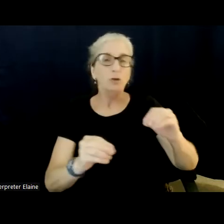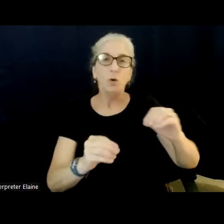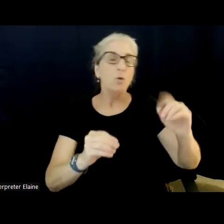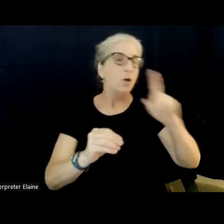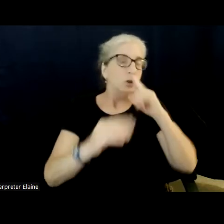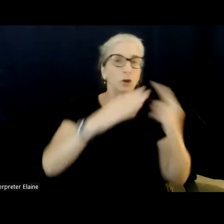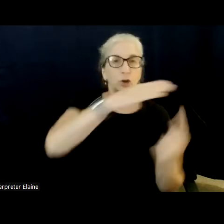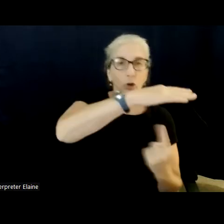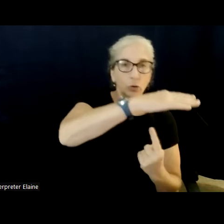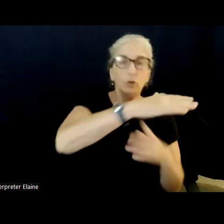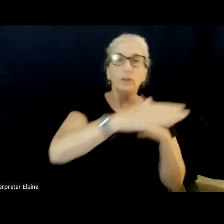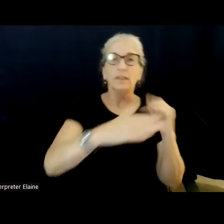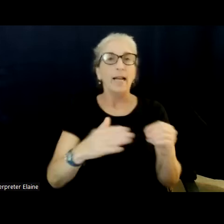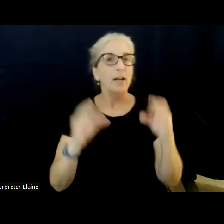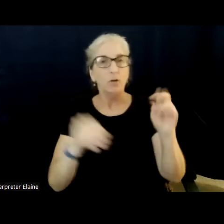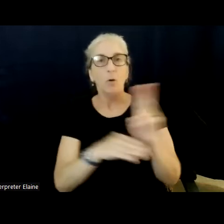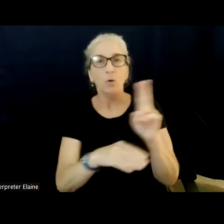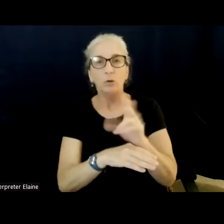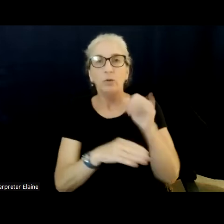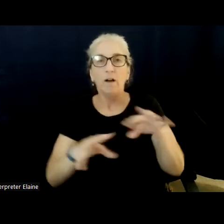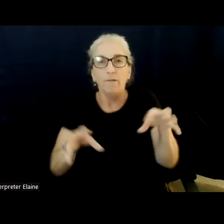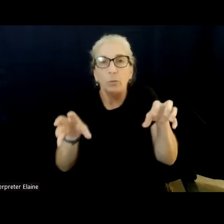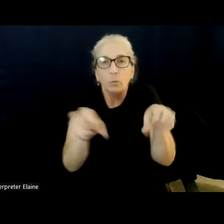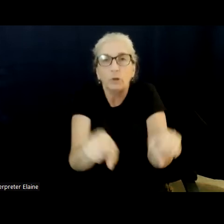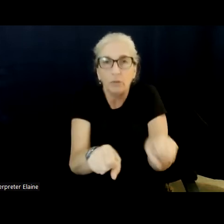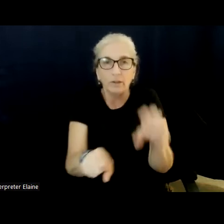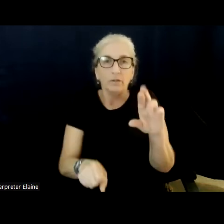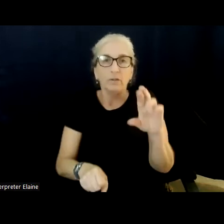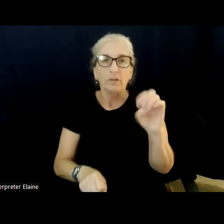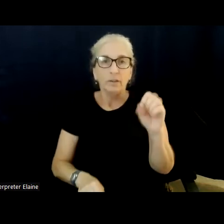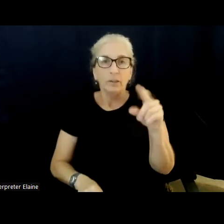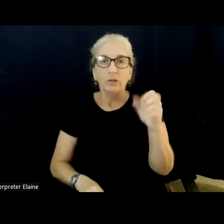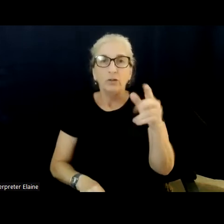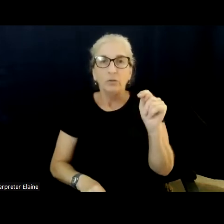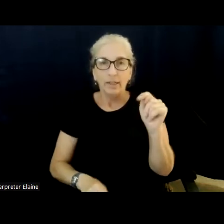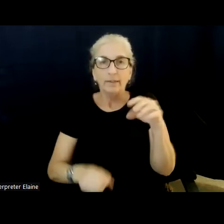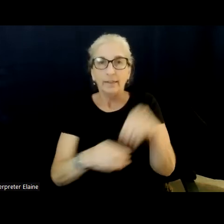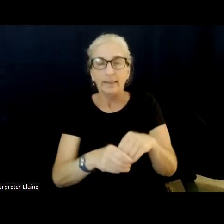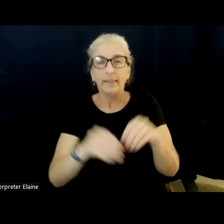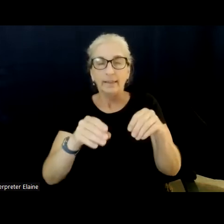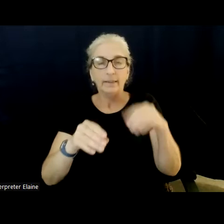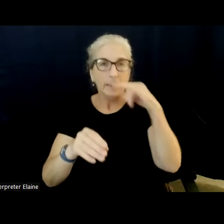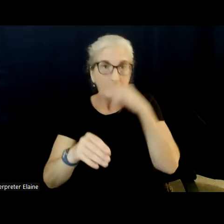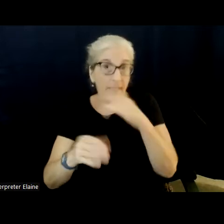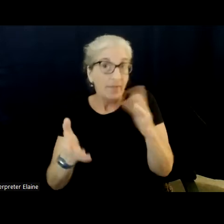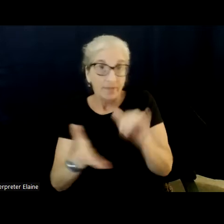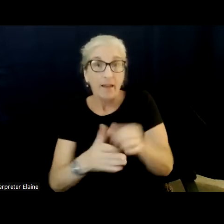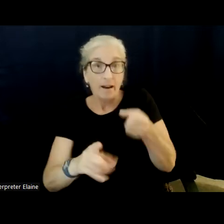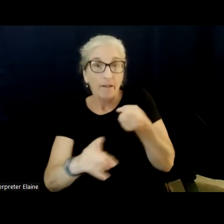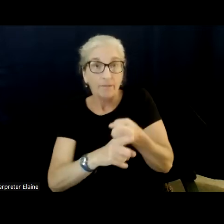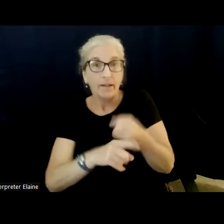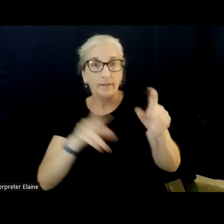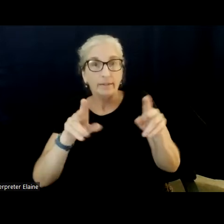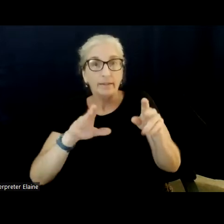the Autism Society of America for years. And this is an issue that disproportionately affects kids of color and kids with disabilities.